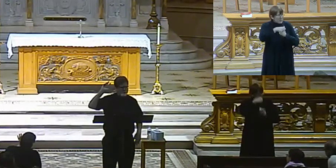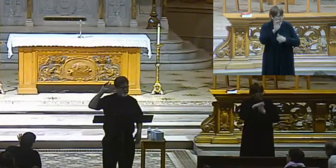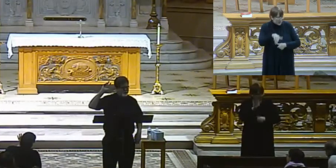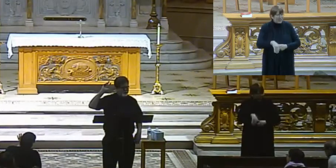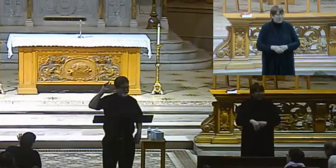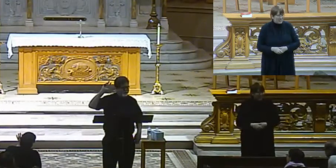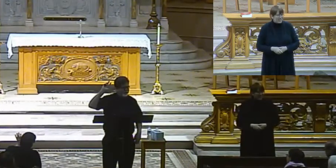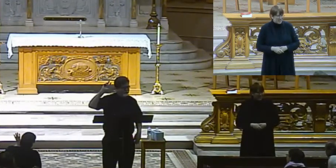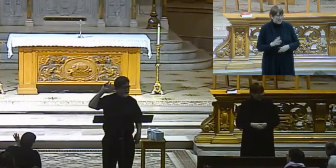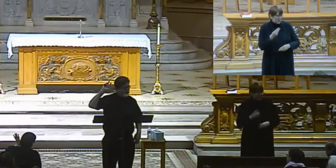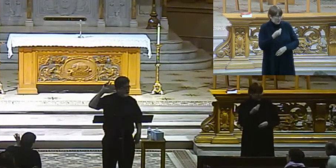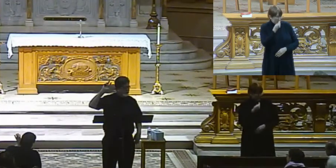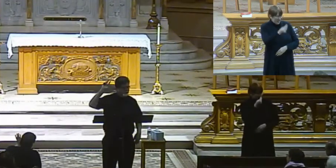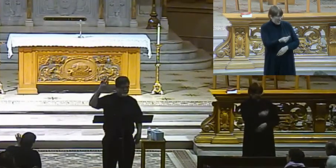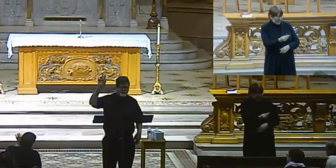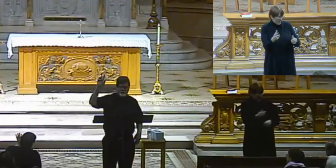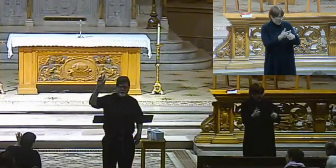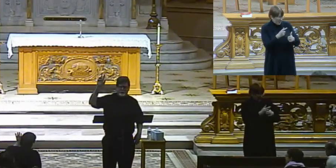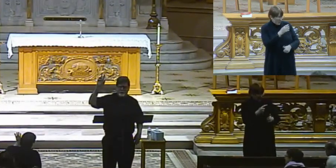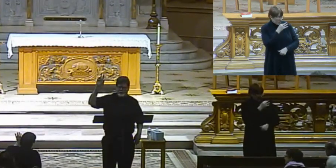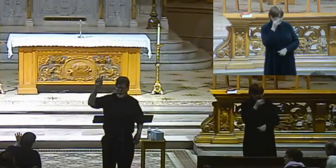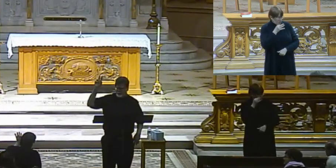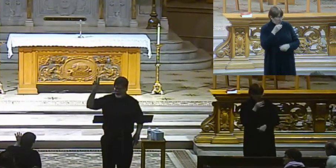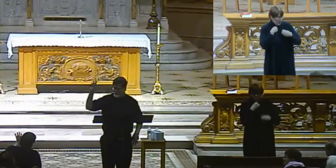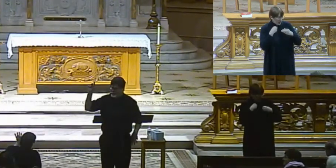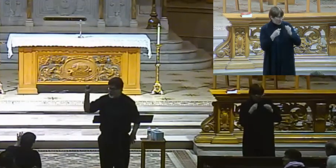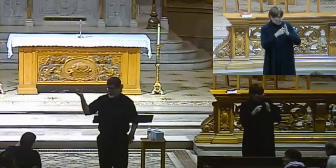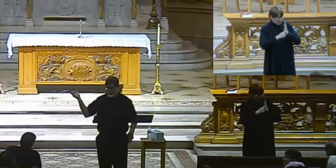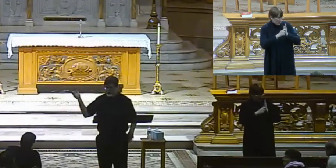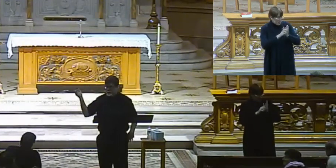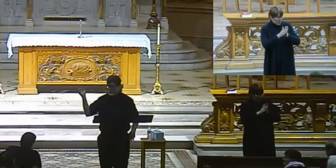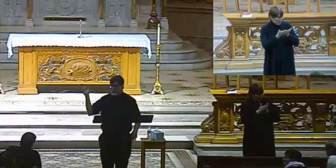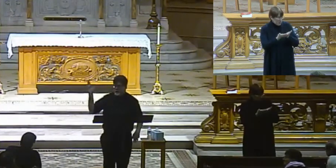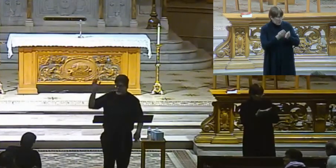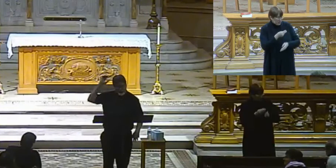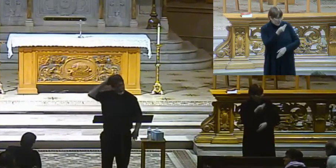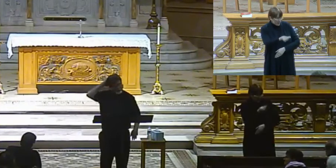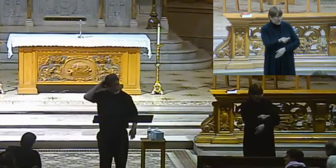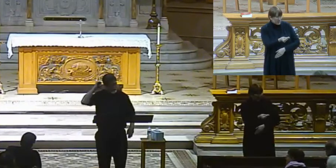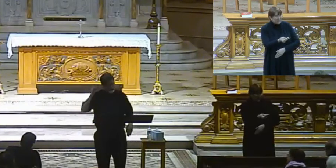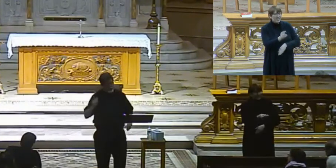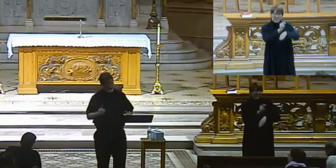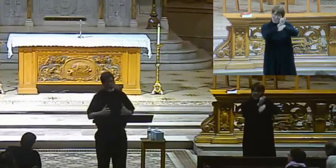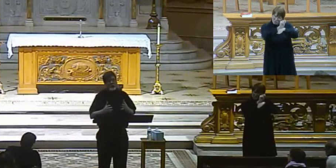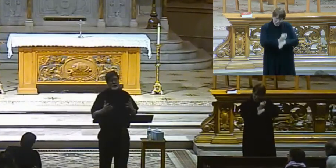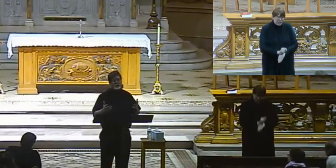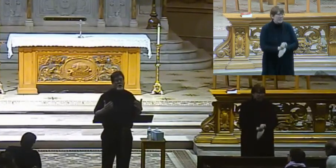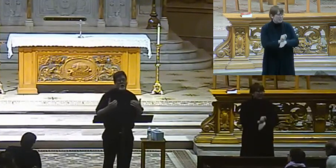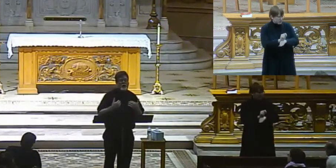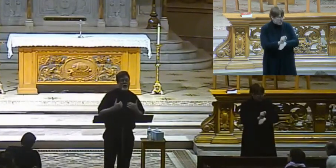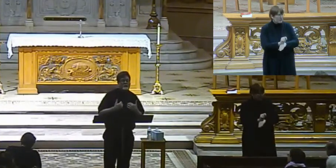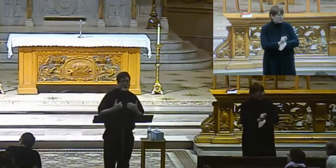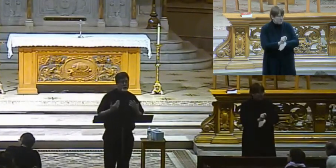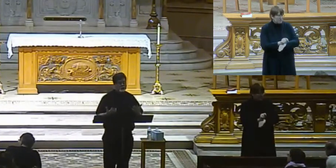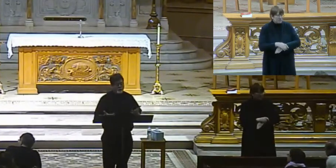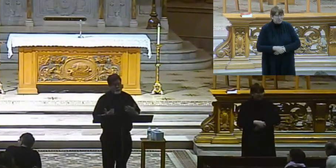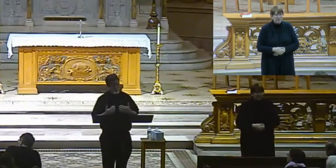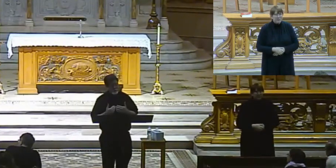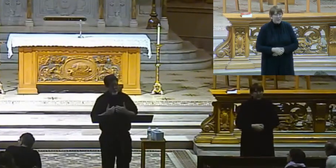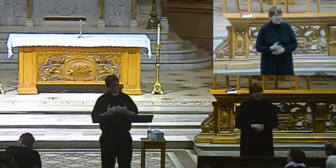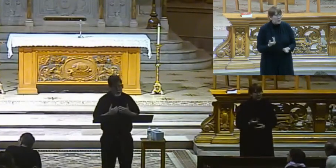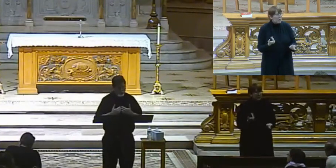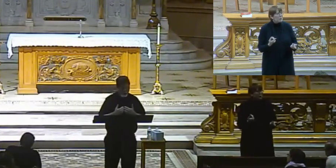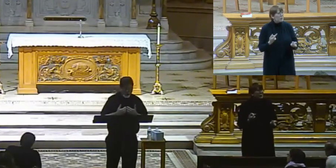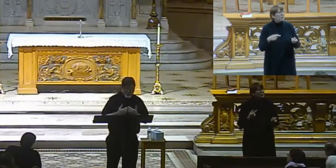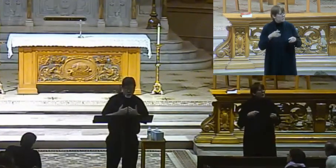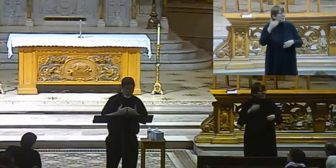a missal on your first Holy Communion? Yes, that was the tradition back then. That was the tradition. So we knew what